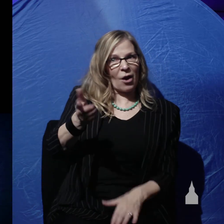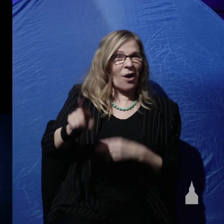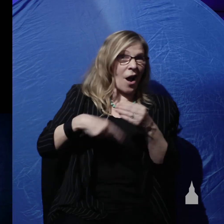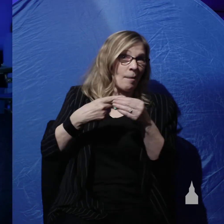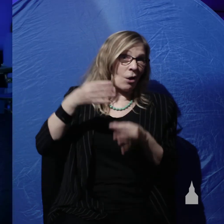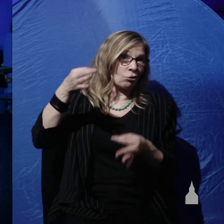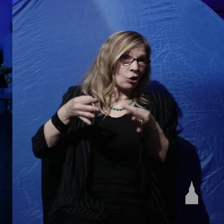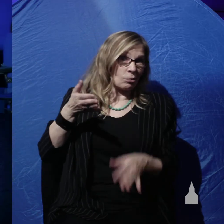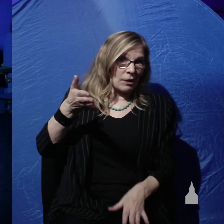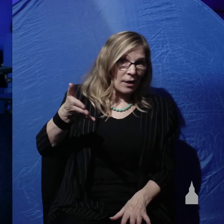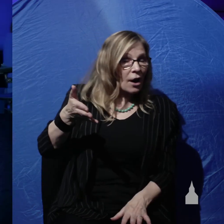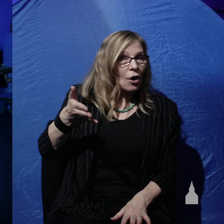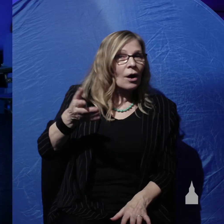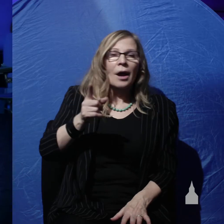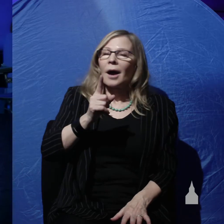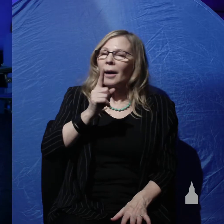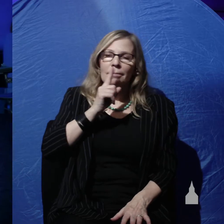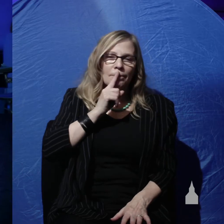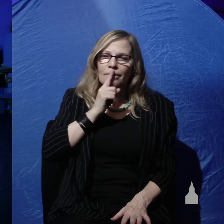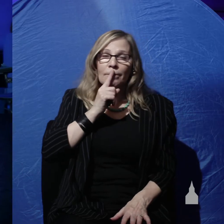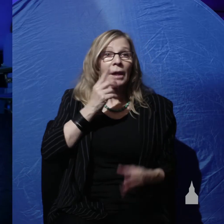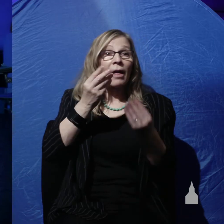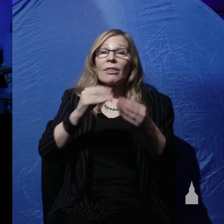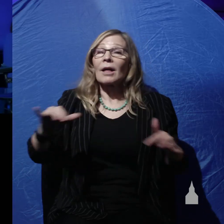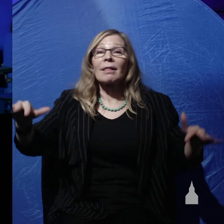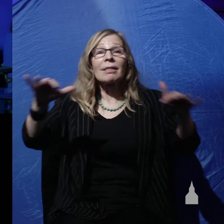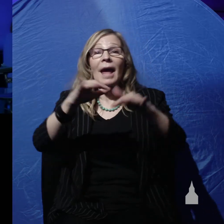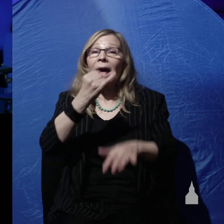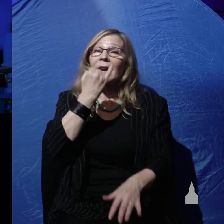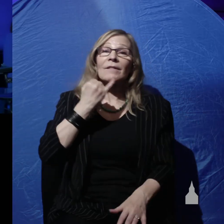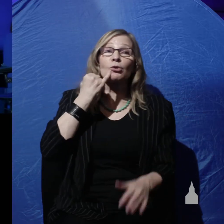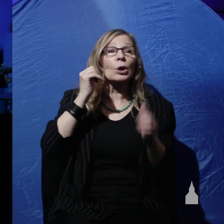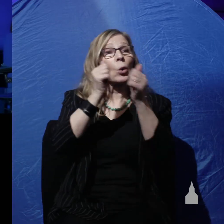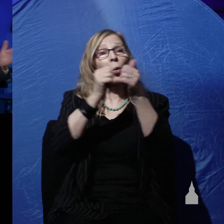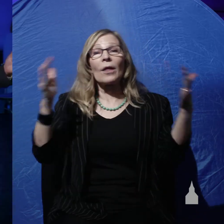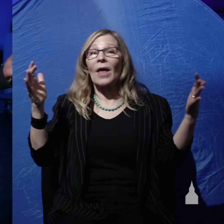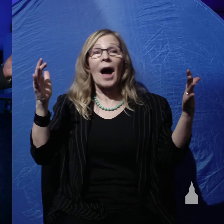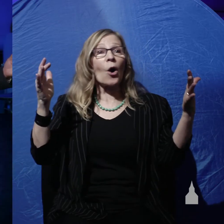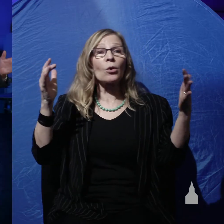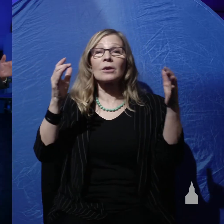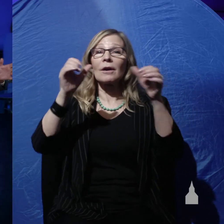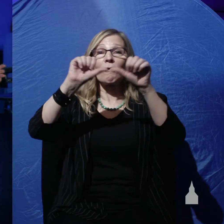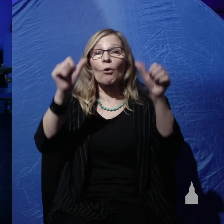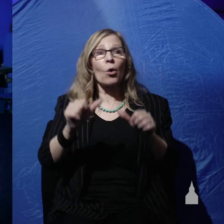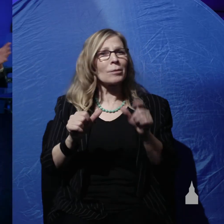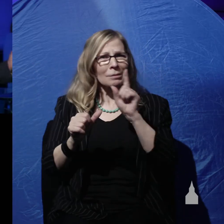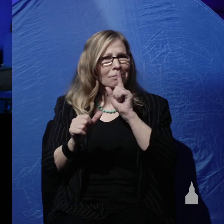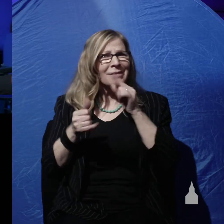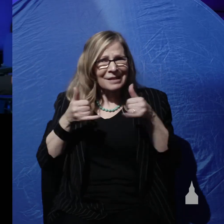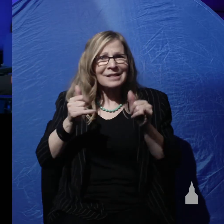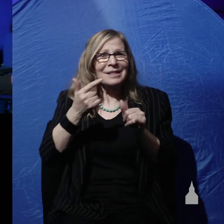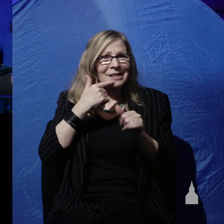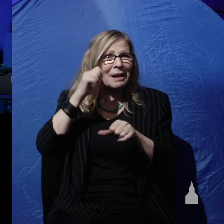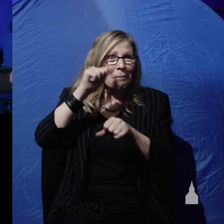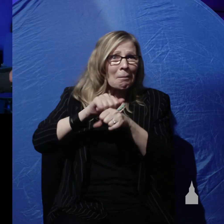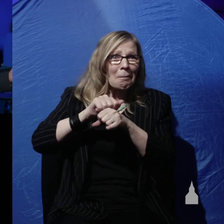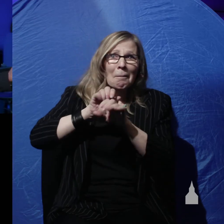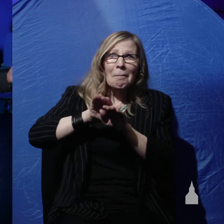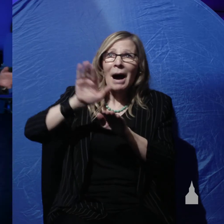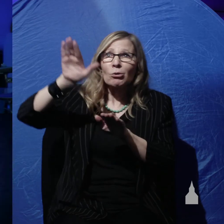it doesn't say the land of Israel was formless. It still says there were mountains there were the rubble of cities that had fall